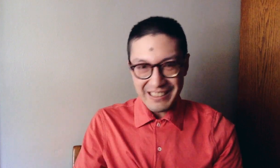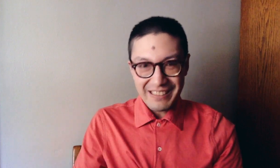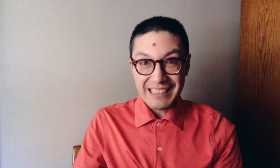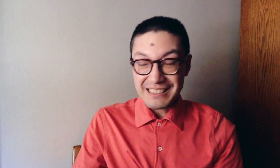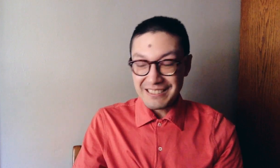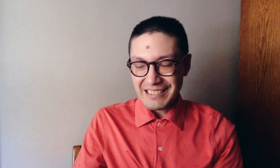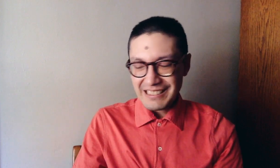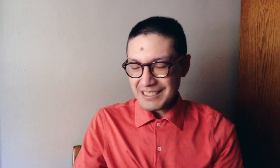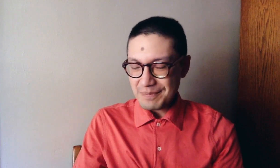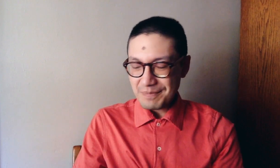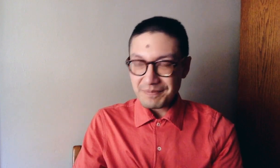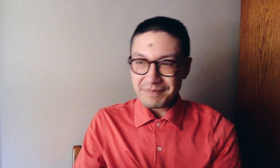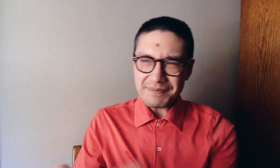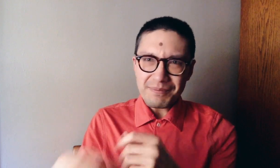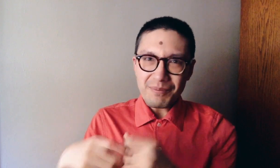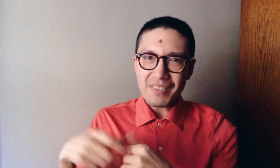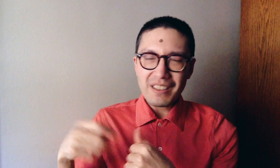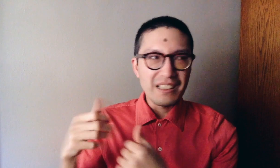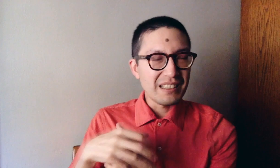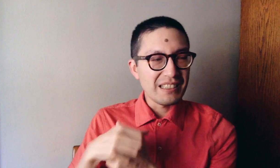you how that's going. Um,